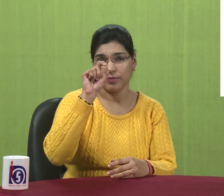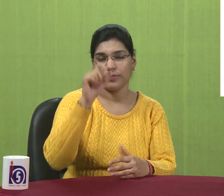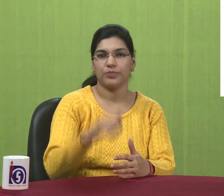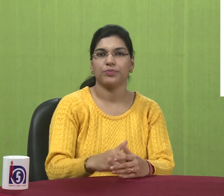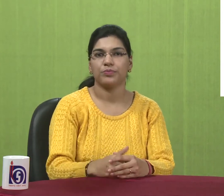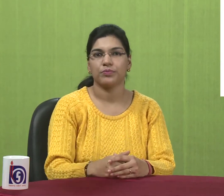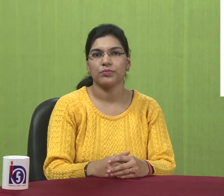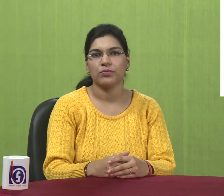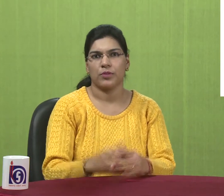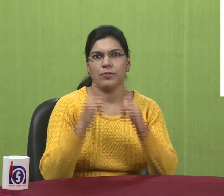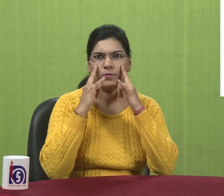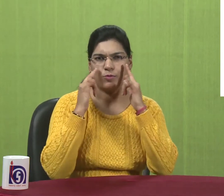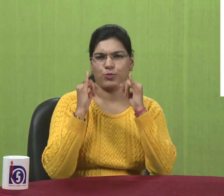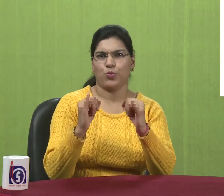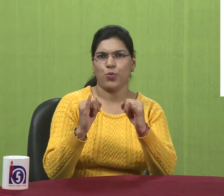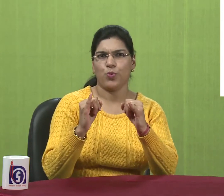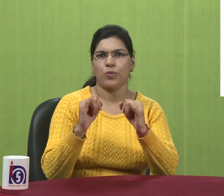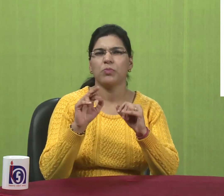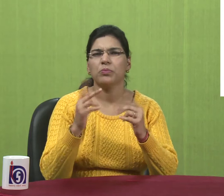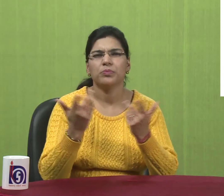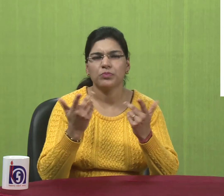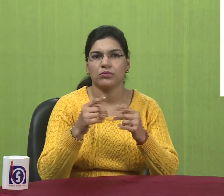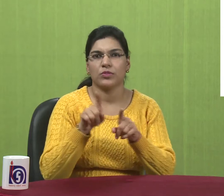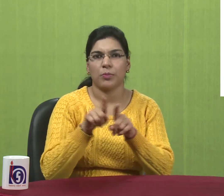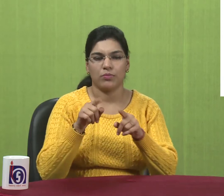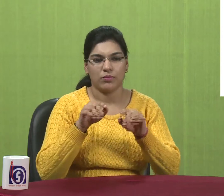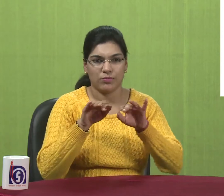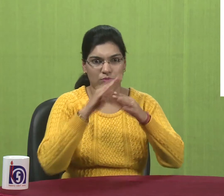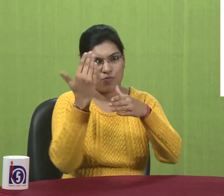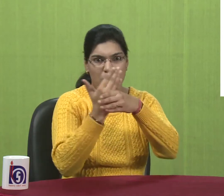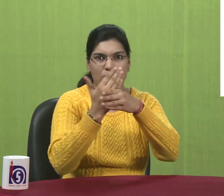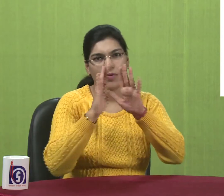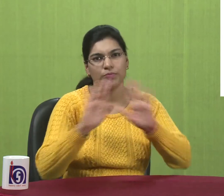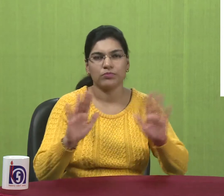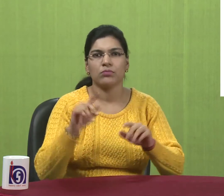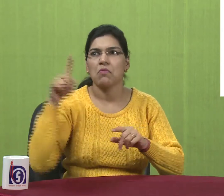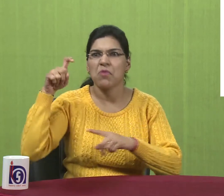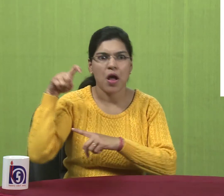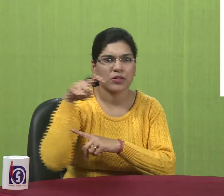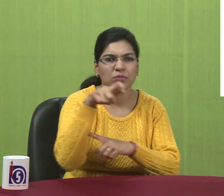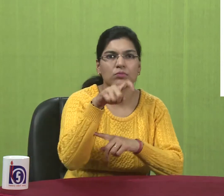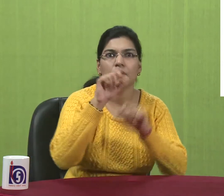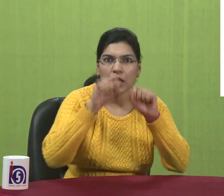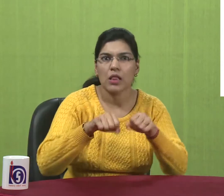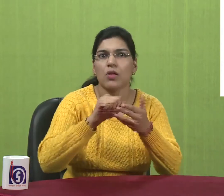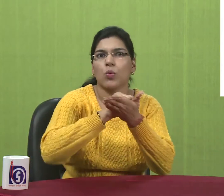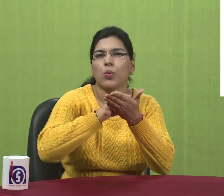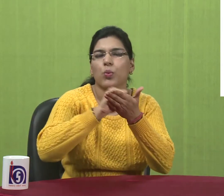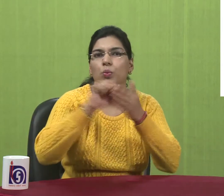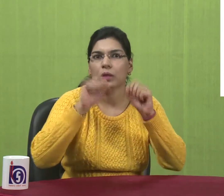Ten point is. Security center. What does it mean? It means when you have all your files. And if there